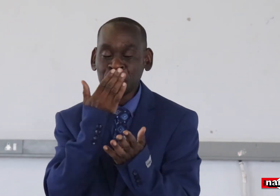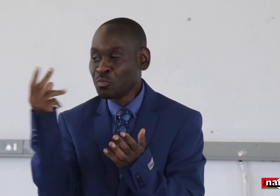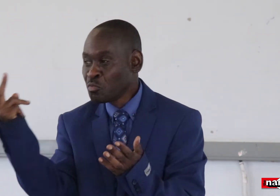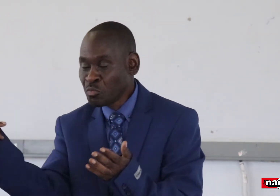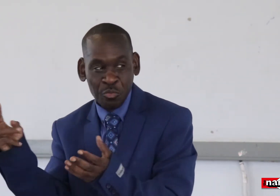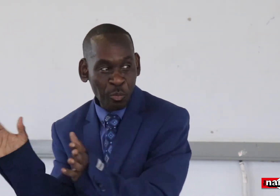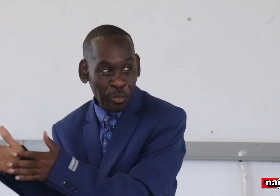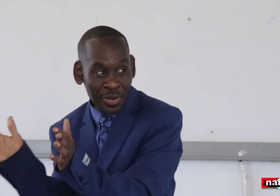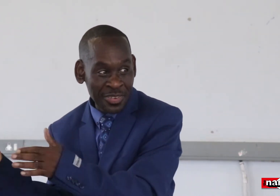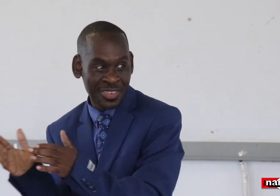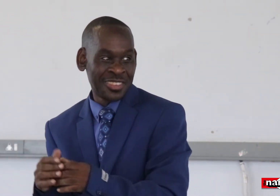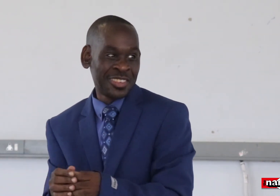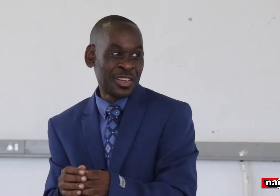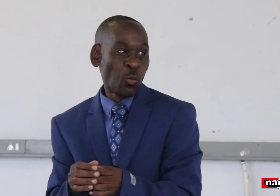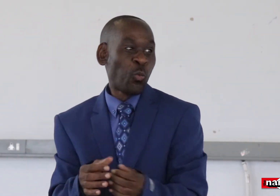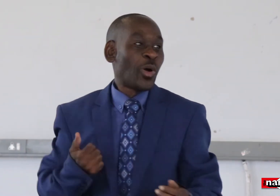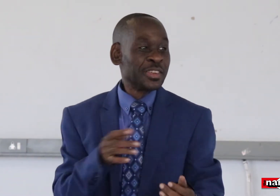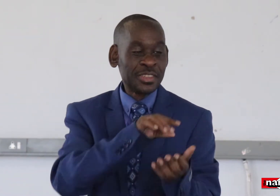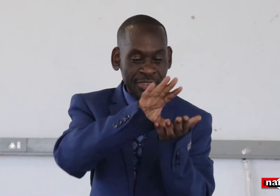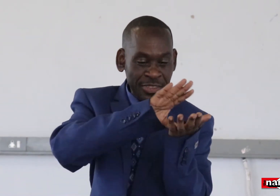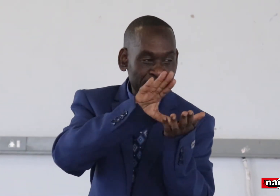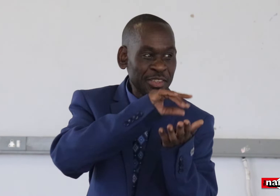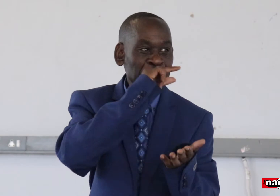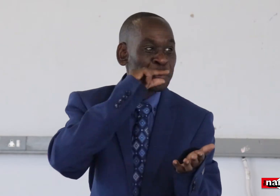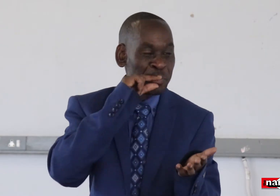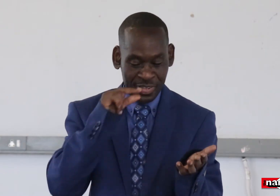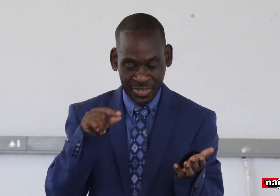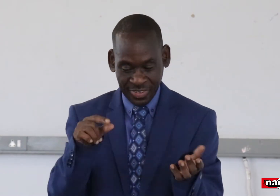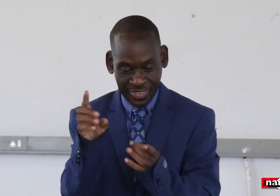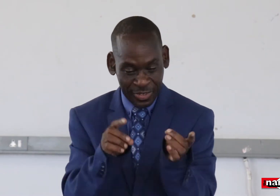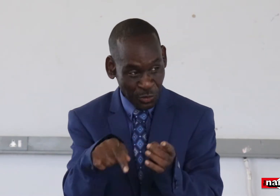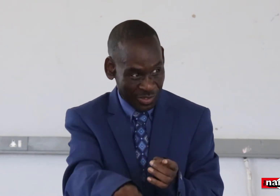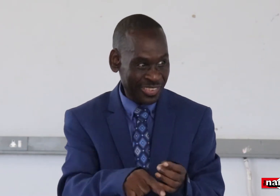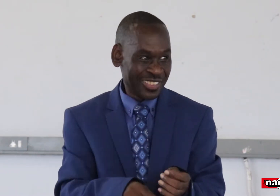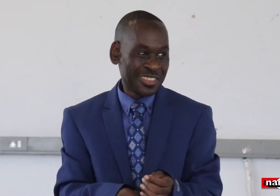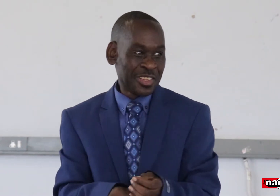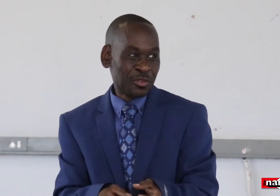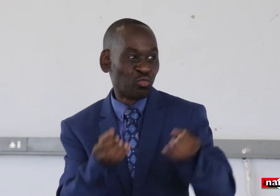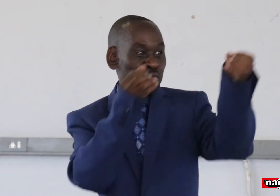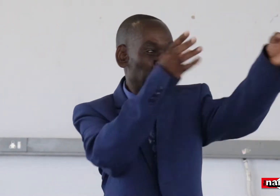They cannot say they started in Master Chokumi, they planned to